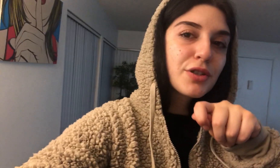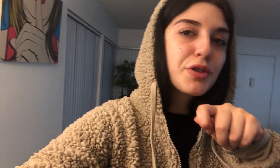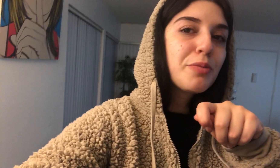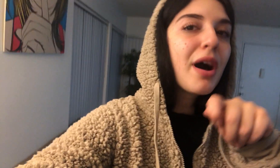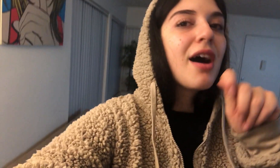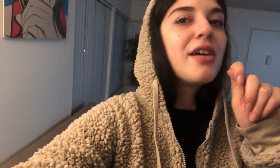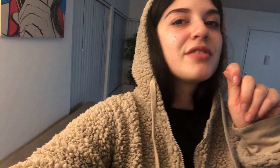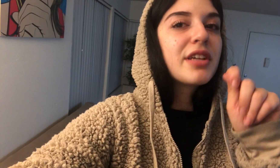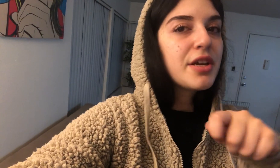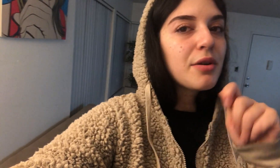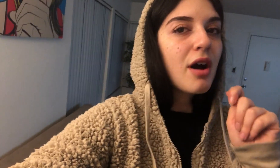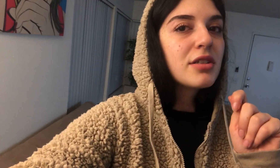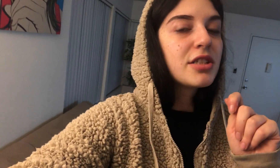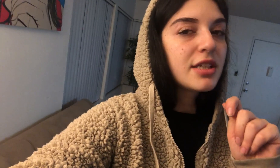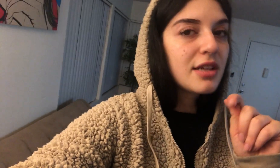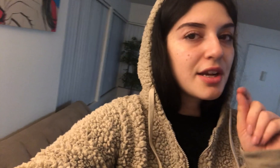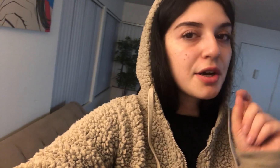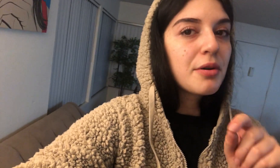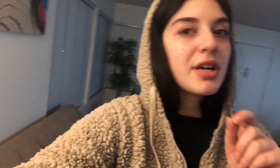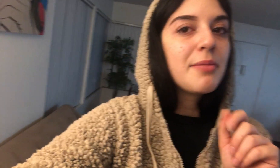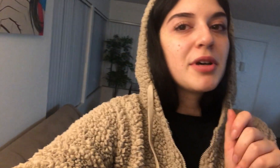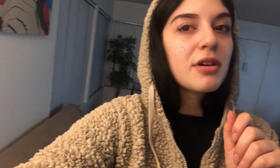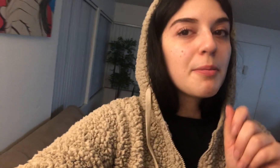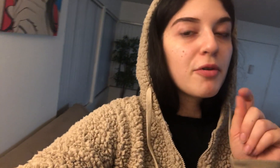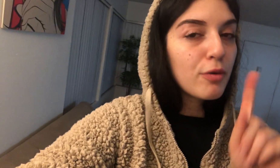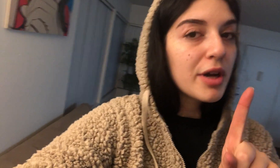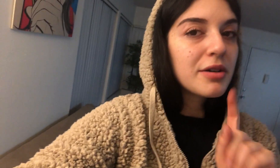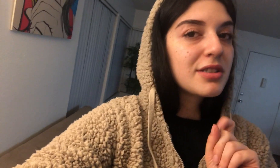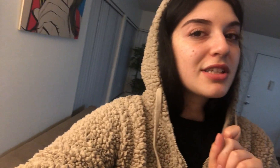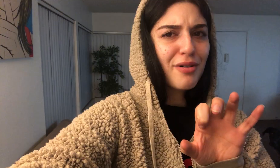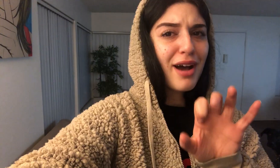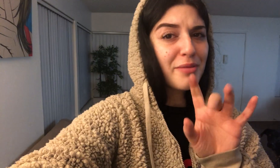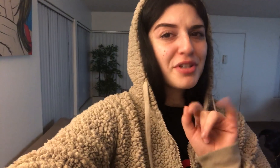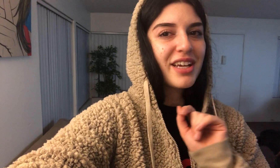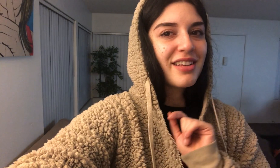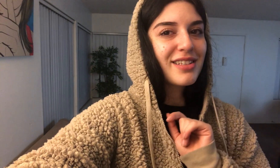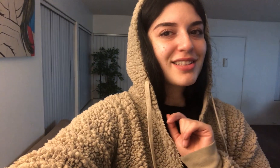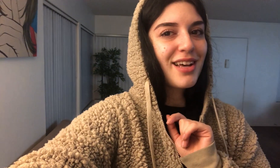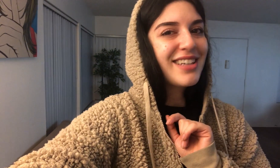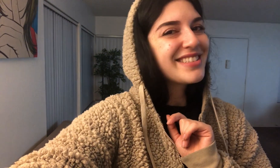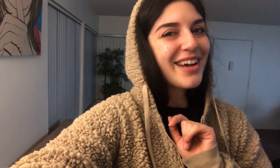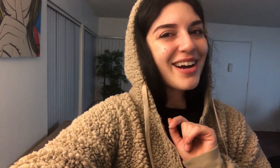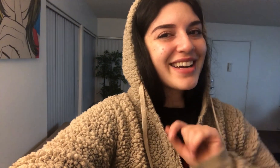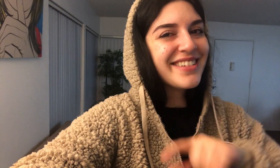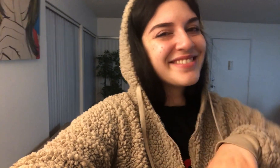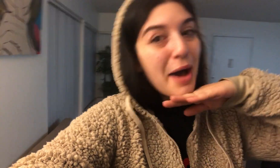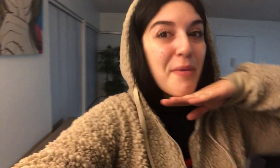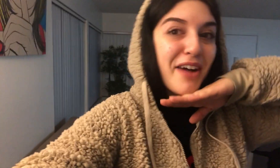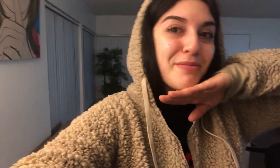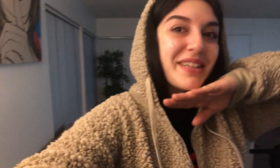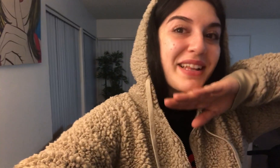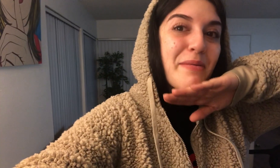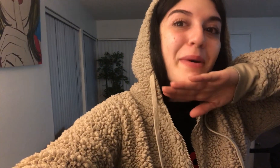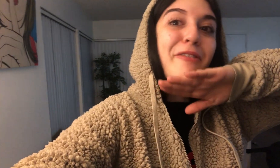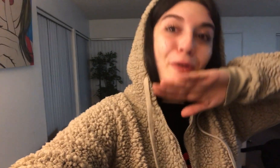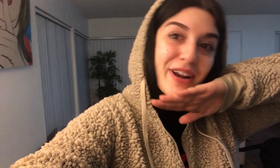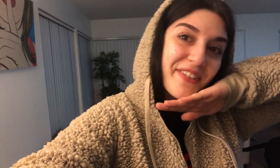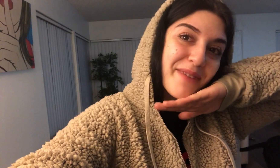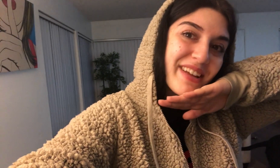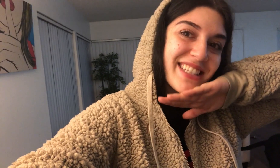scoop of keto collagen and coconut milk before I go to sleep. I'm shaking this a lot. Sorry. Got back from the club about 45 minutes